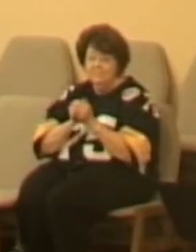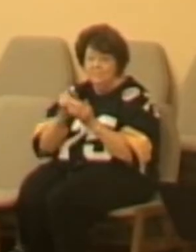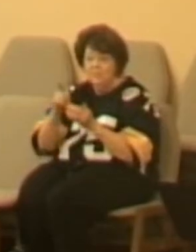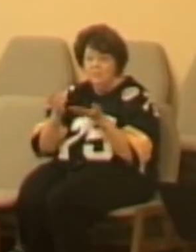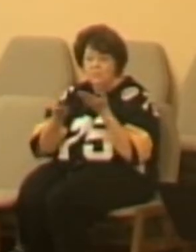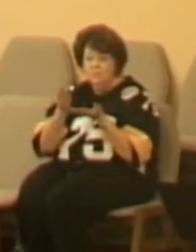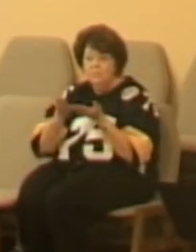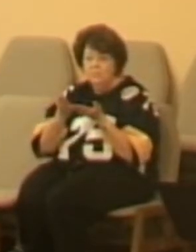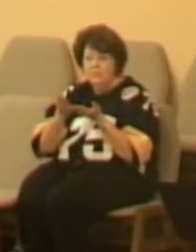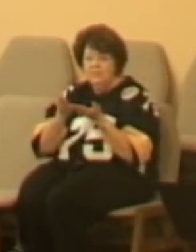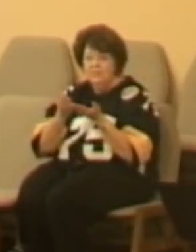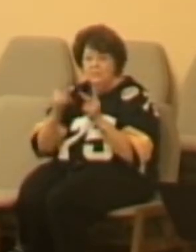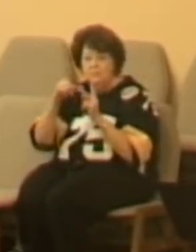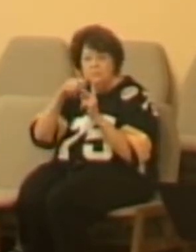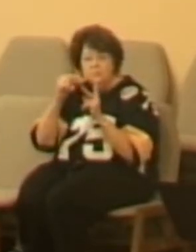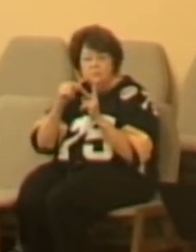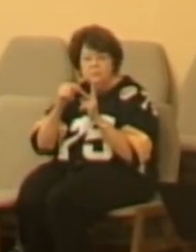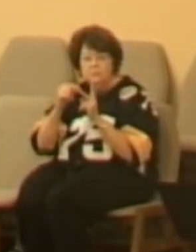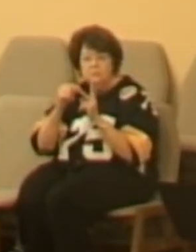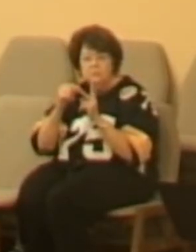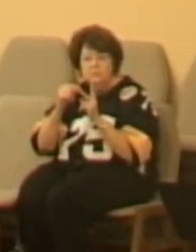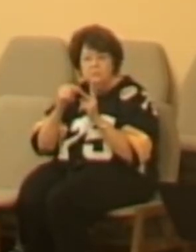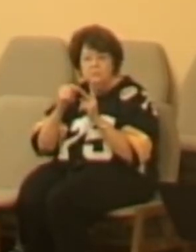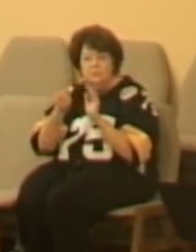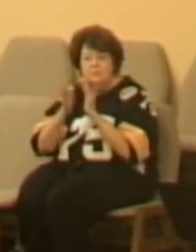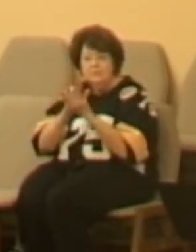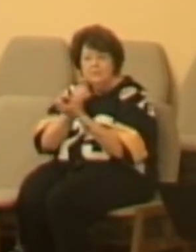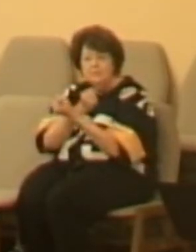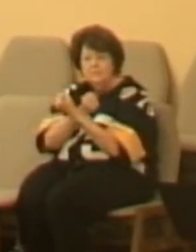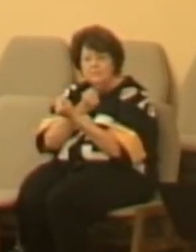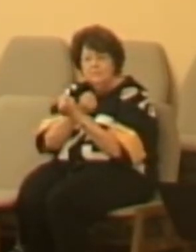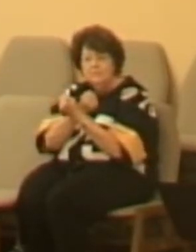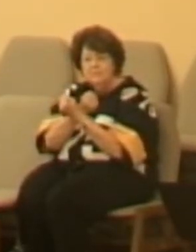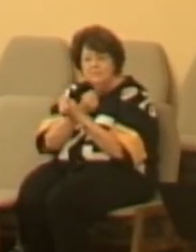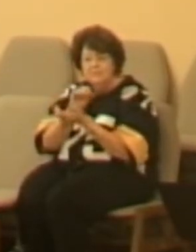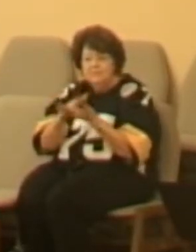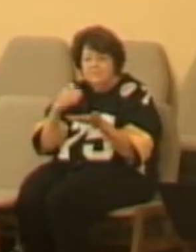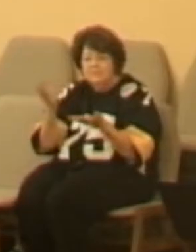substance that has more control over you than God does.